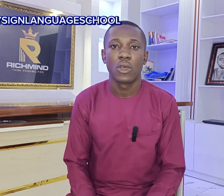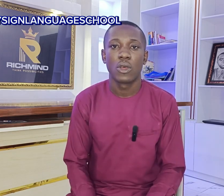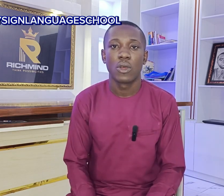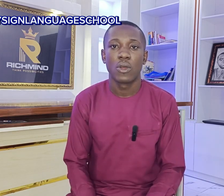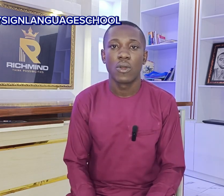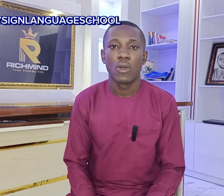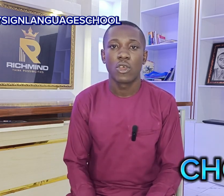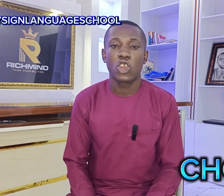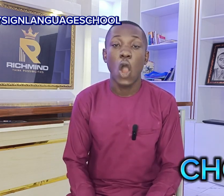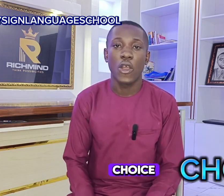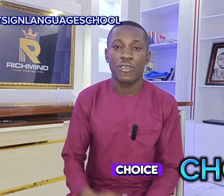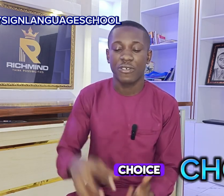choice